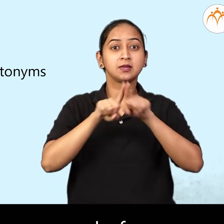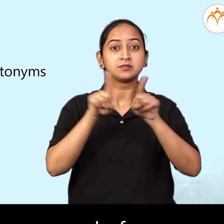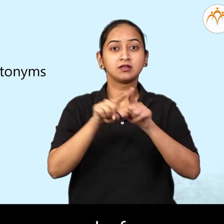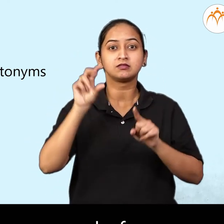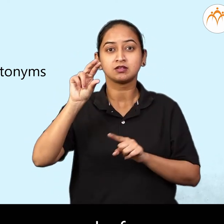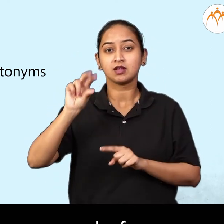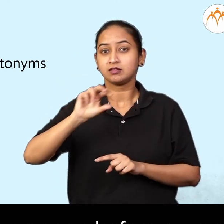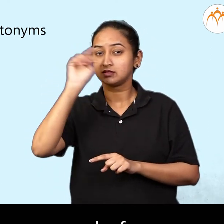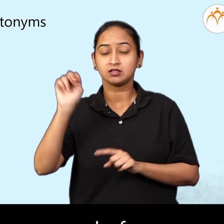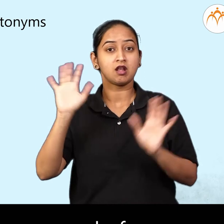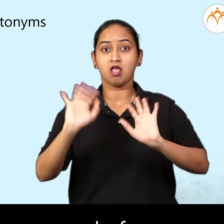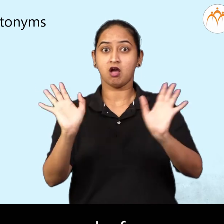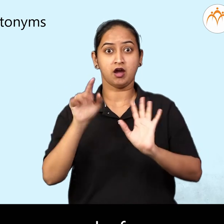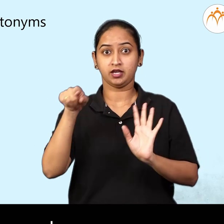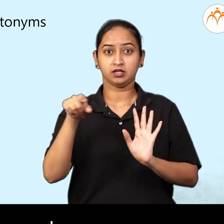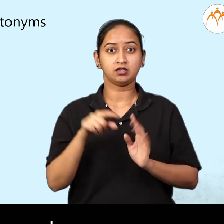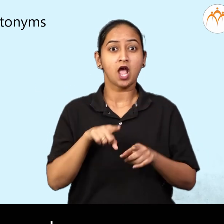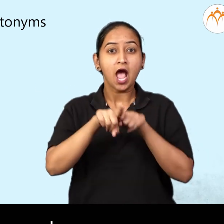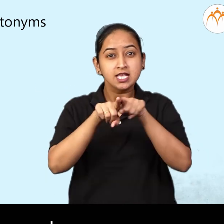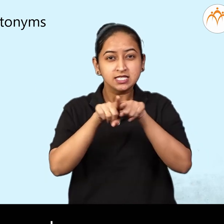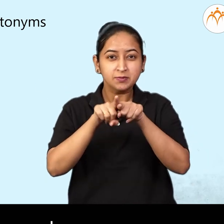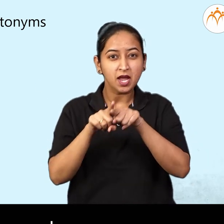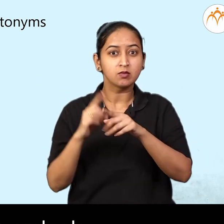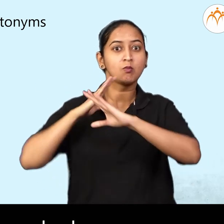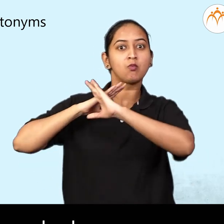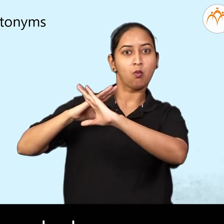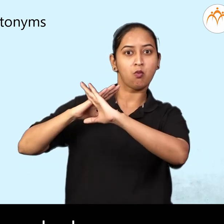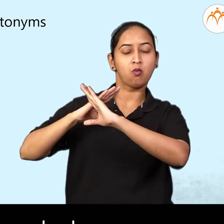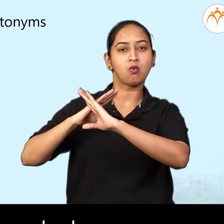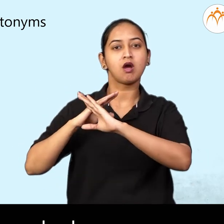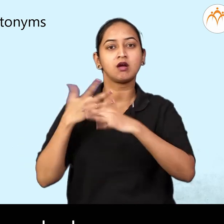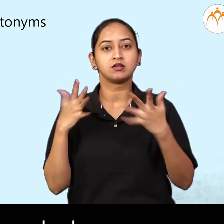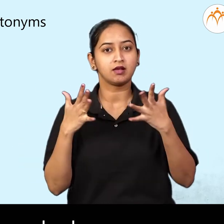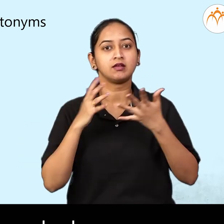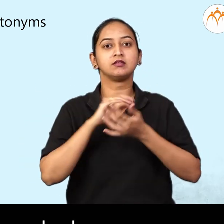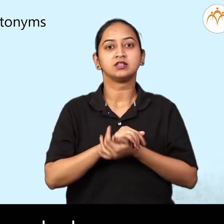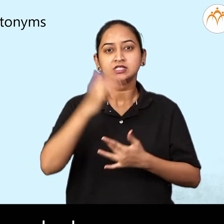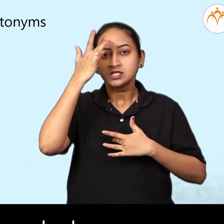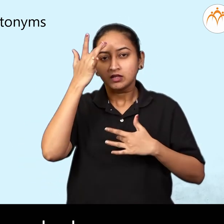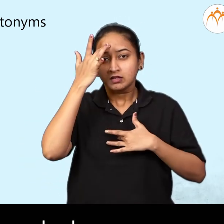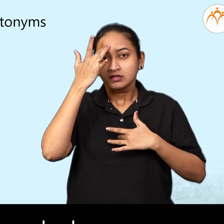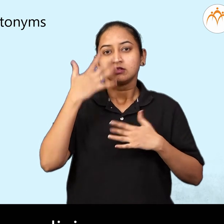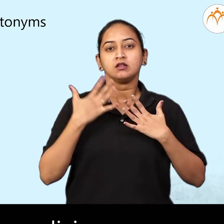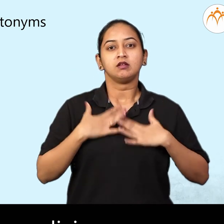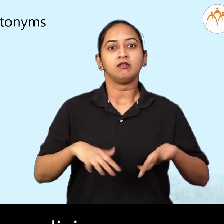before a word For example, lock, unlock Living,